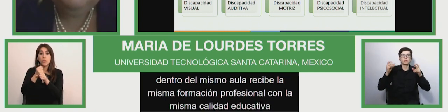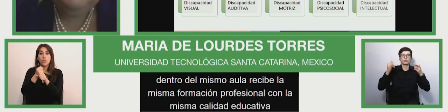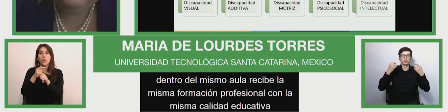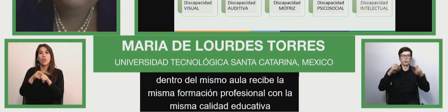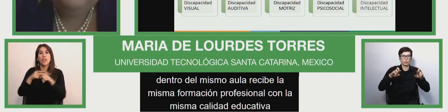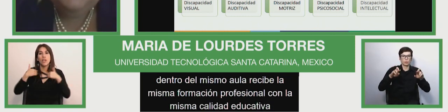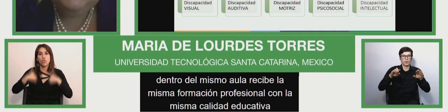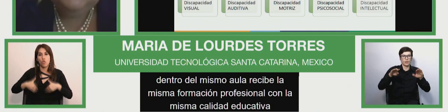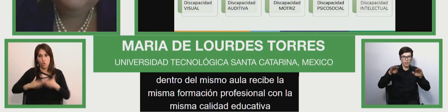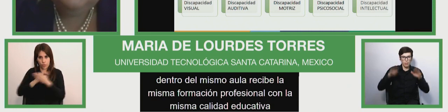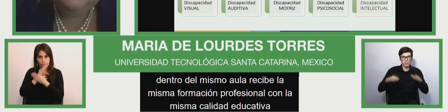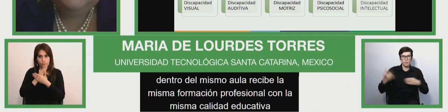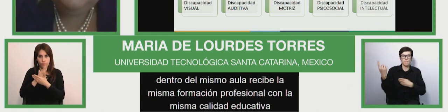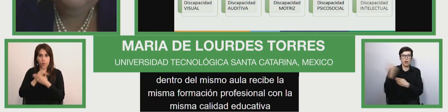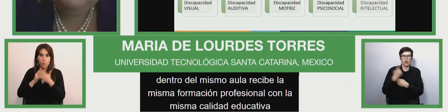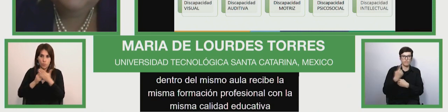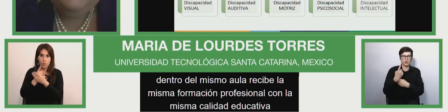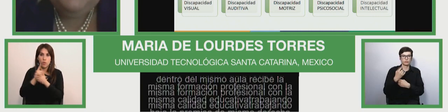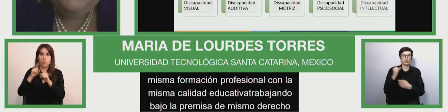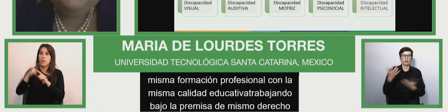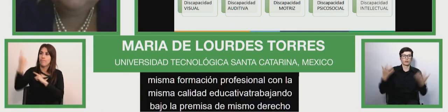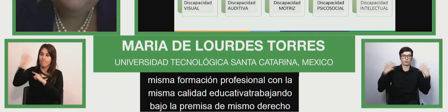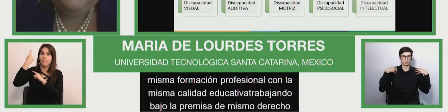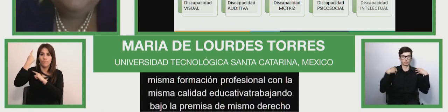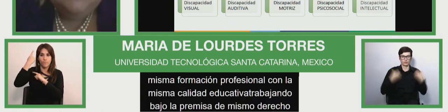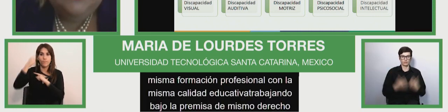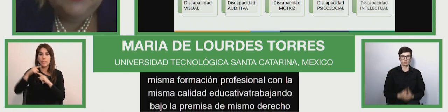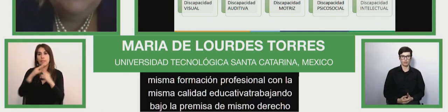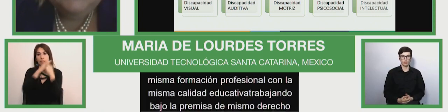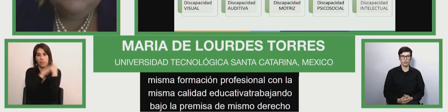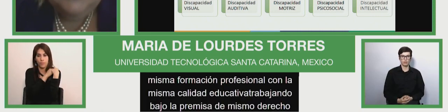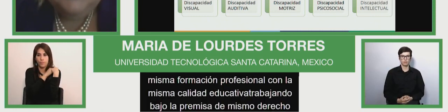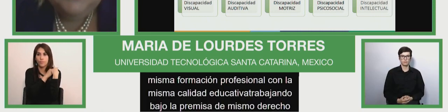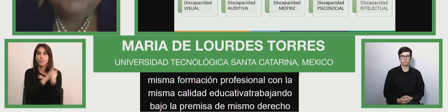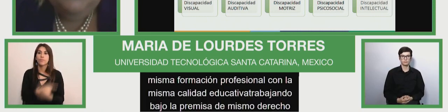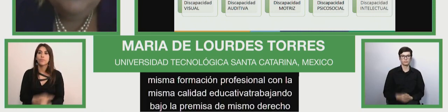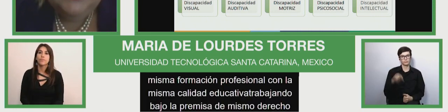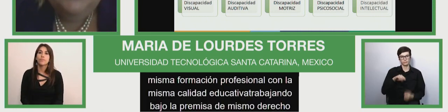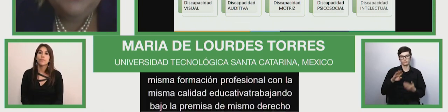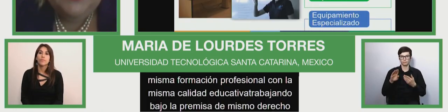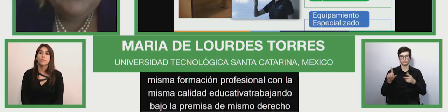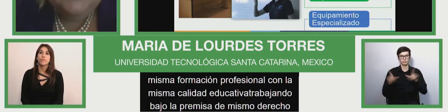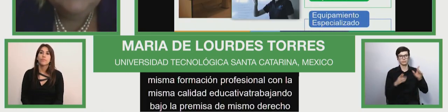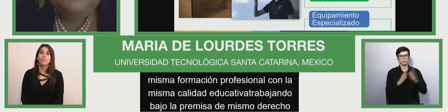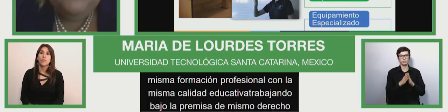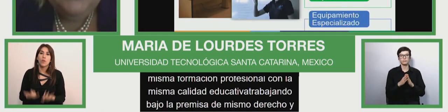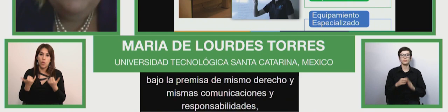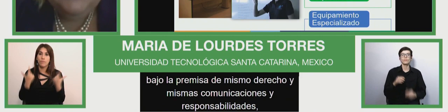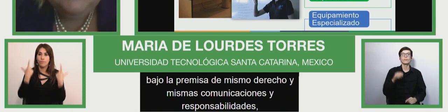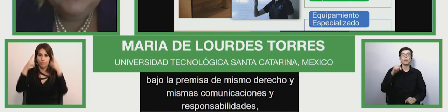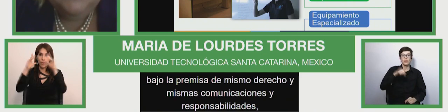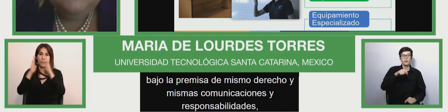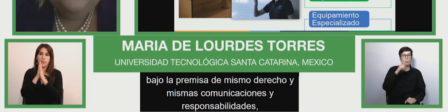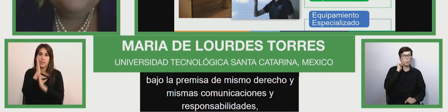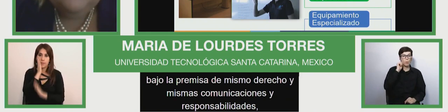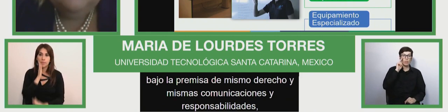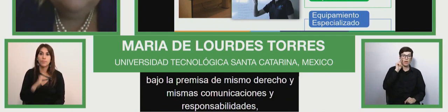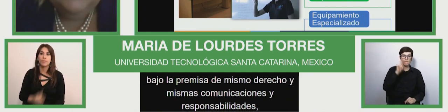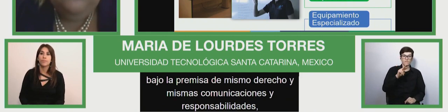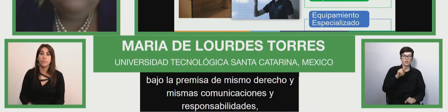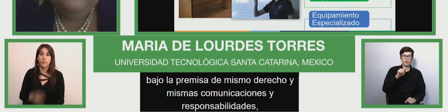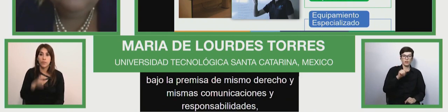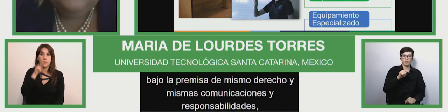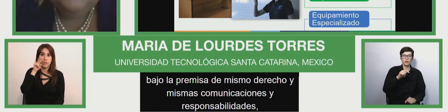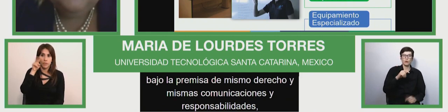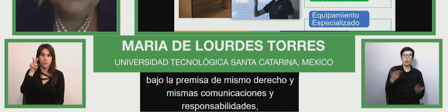formation professional formation and the same quality education quality and was working on the the premise of the same rights and